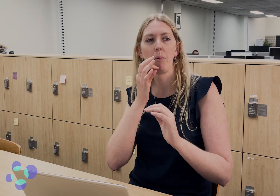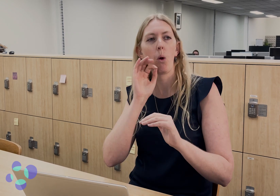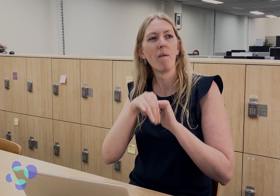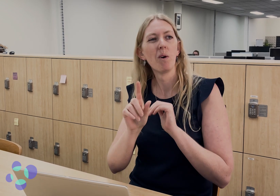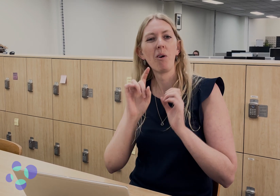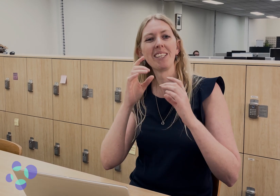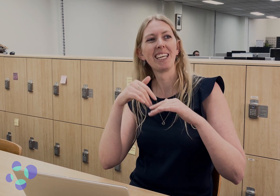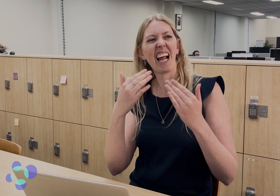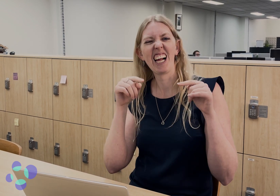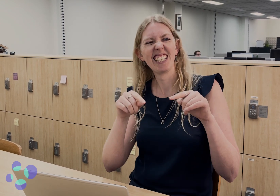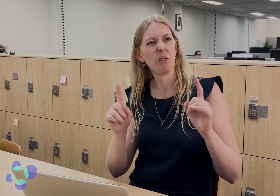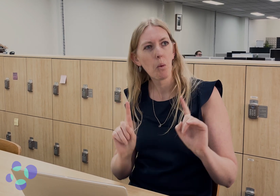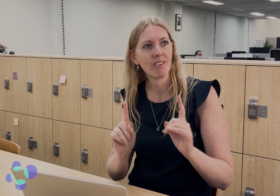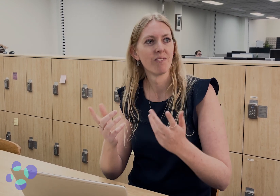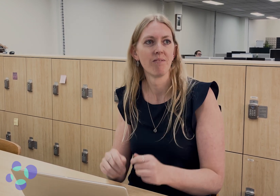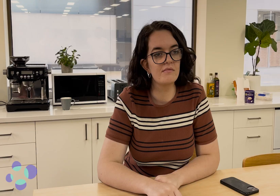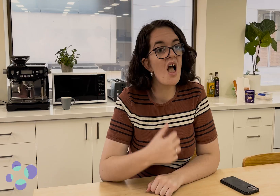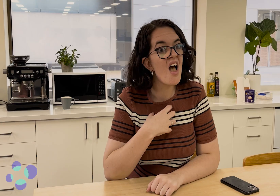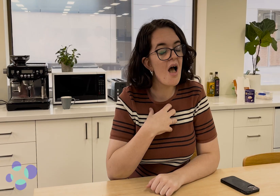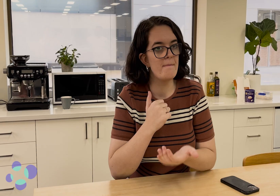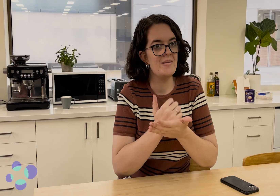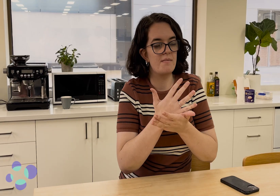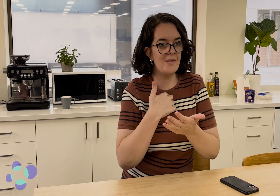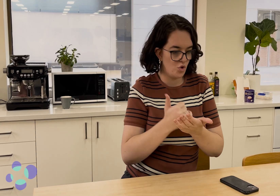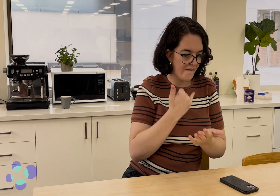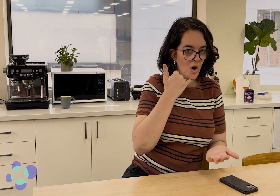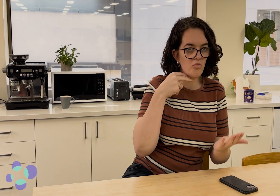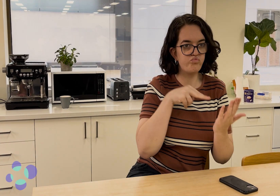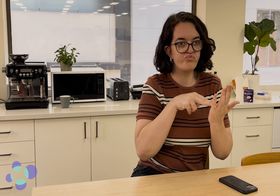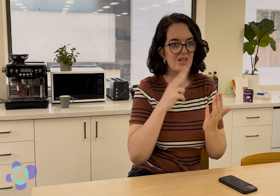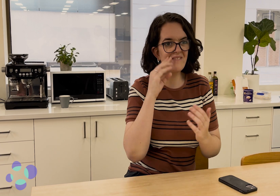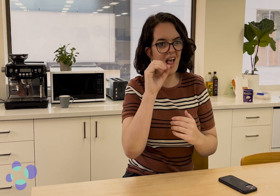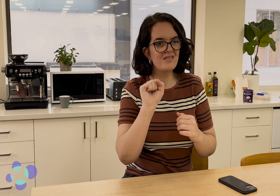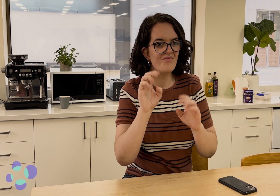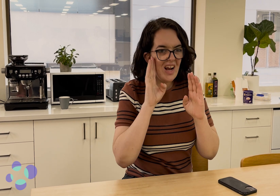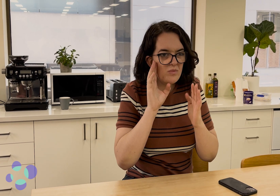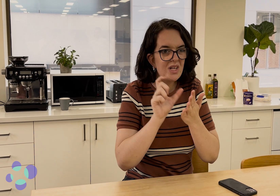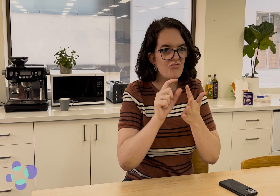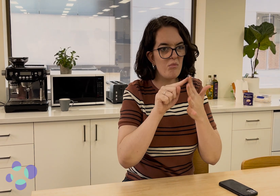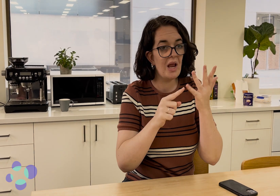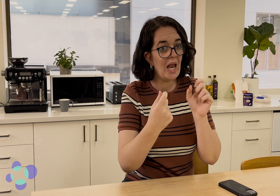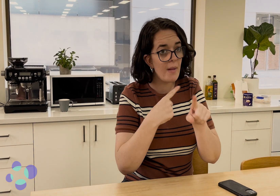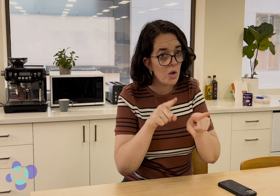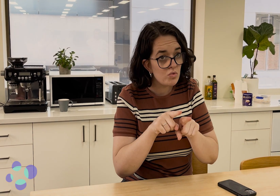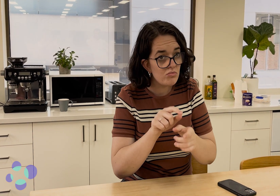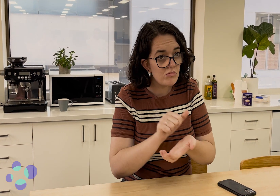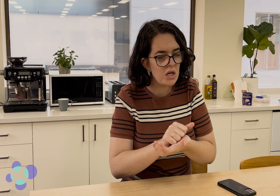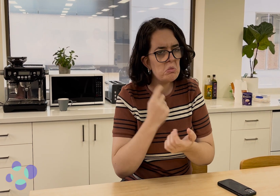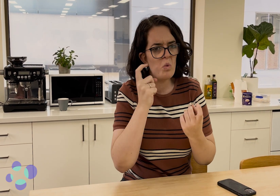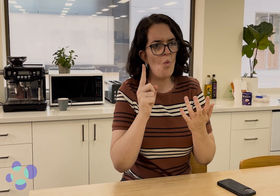them about the day. Right, well let me make sure that I'm keeping an eye out on my phone for Deaf Connect's Facebook, Instagram and email.